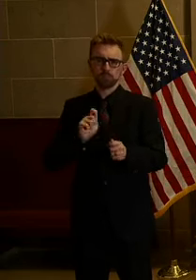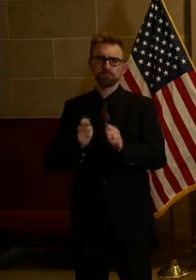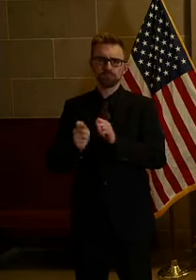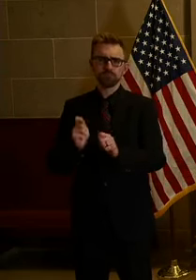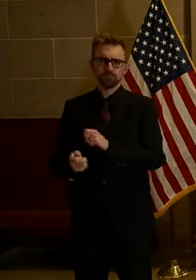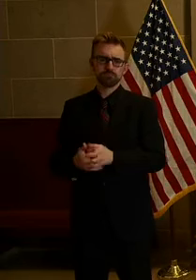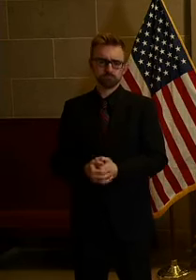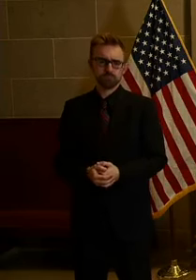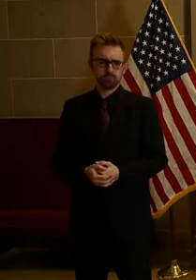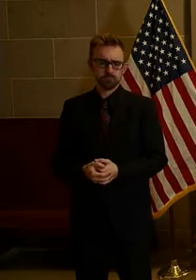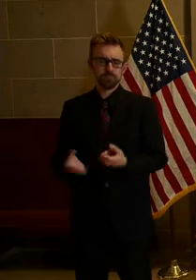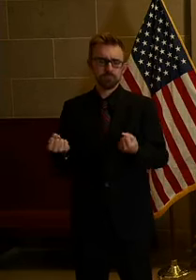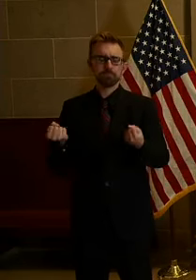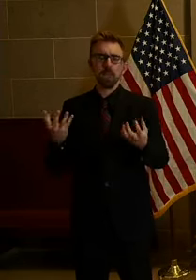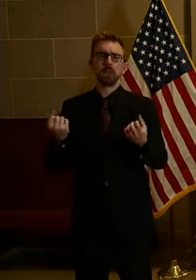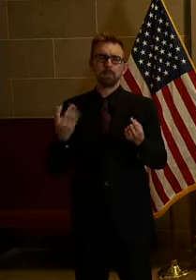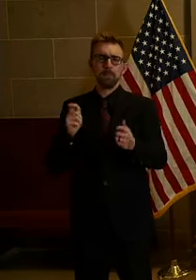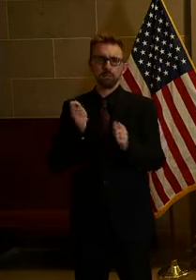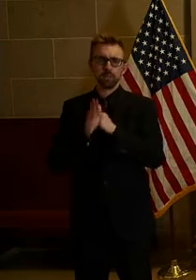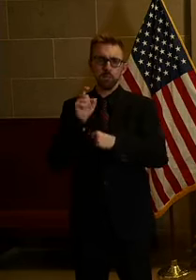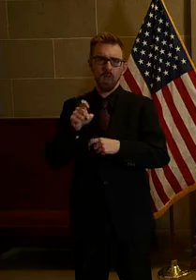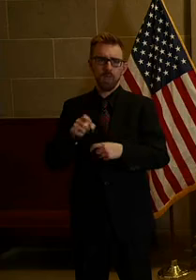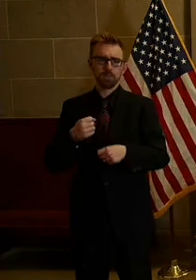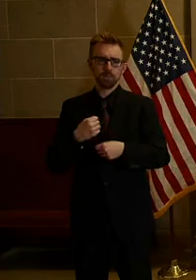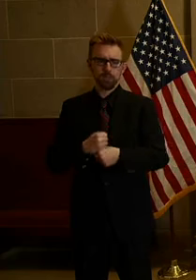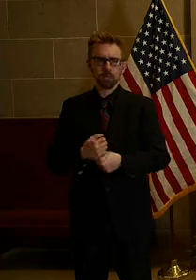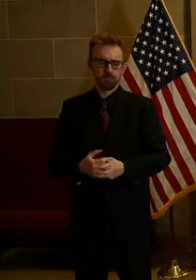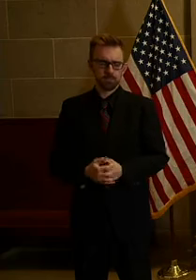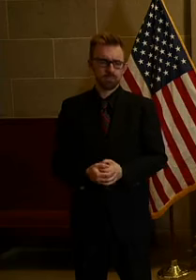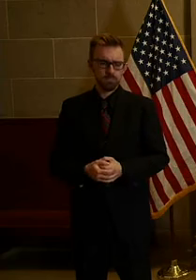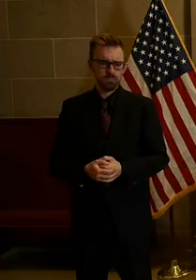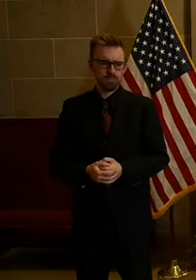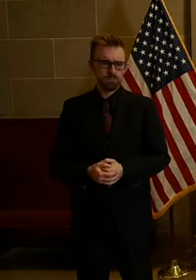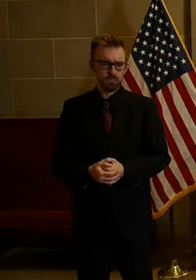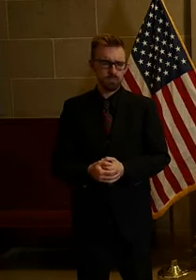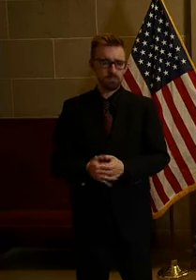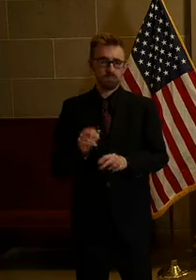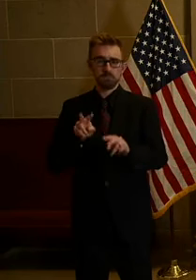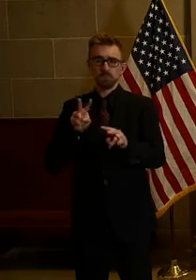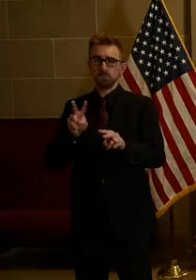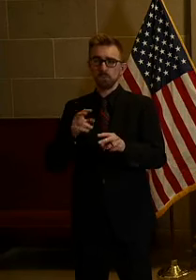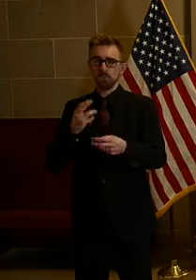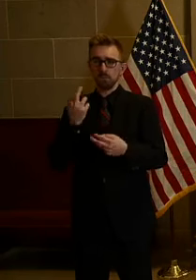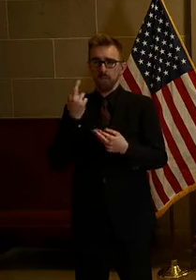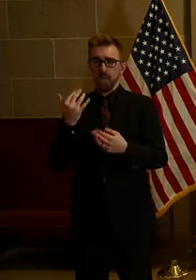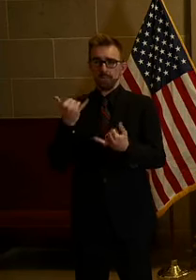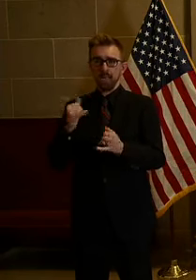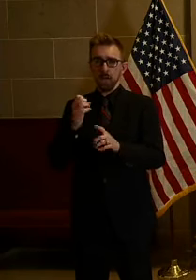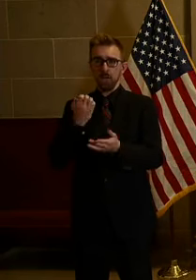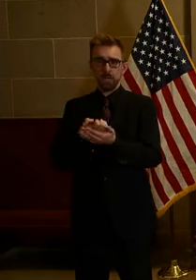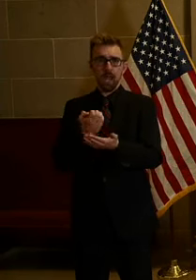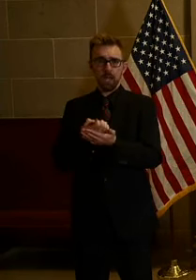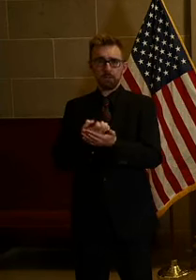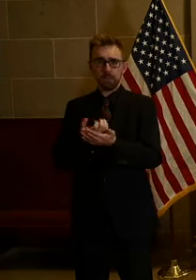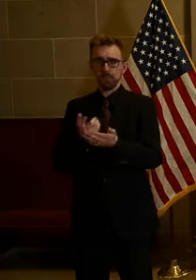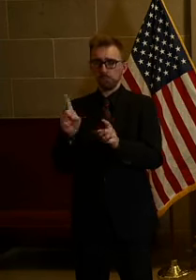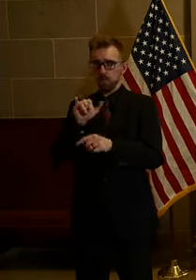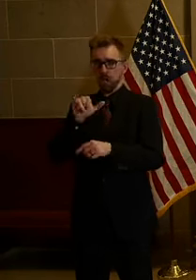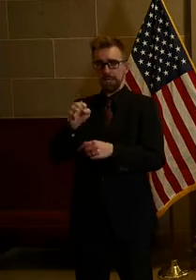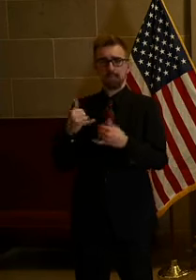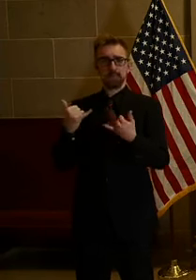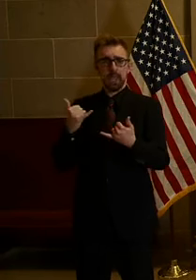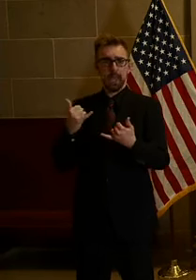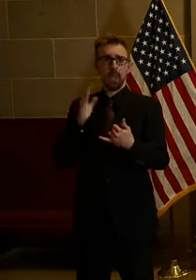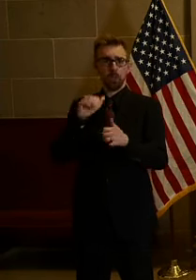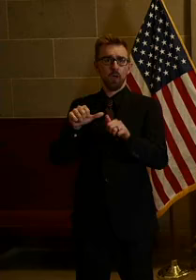Many, many changes will be have to made. It doesn't take much to realize the economy's in the shape it's in today. And you know, it's going to continue